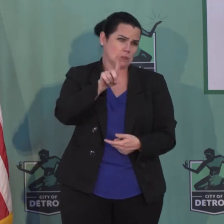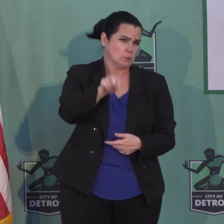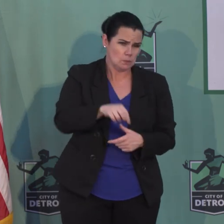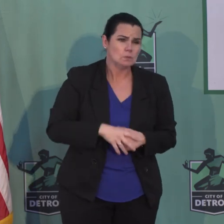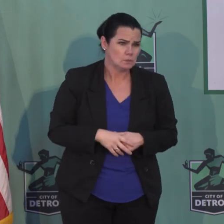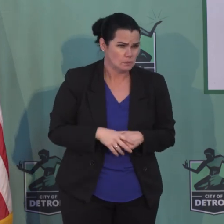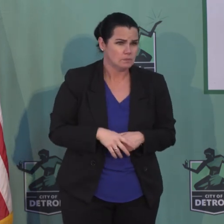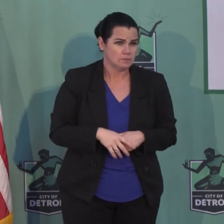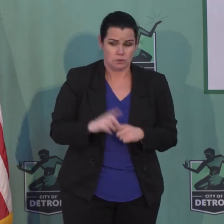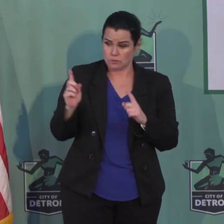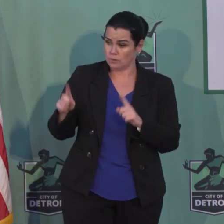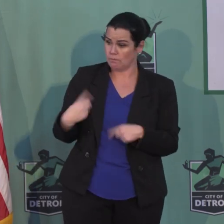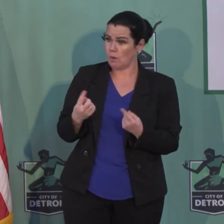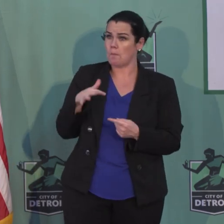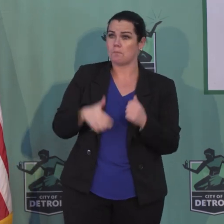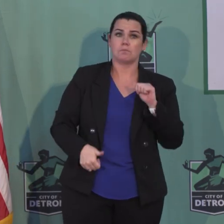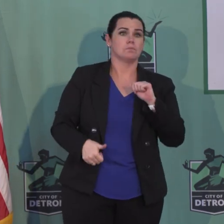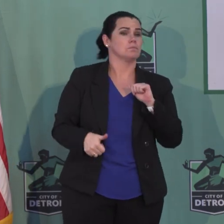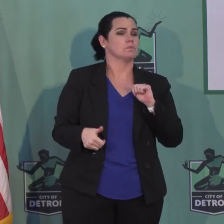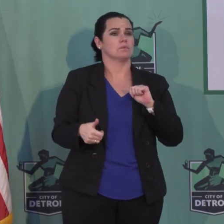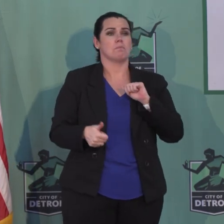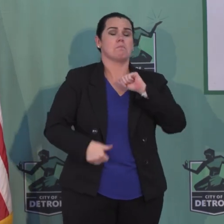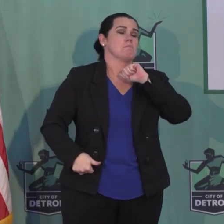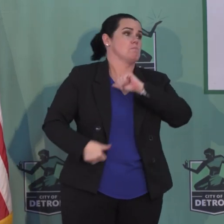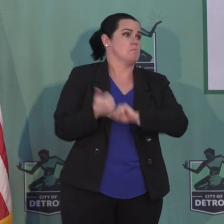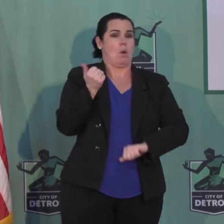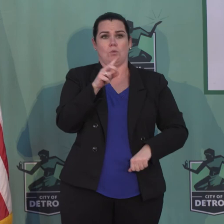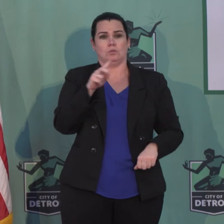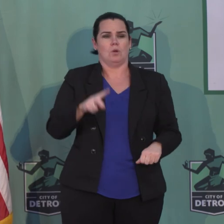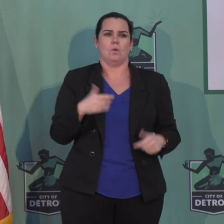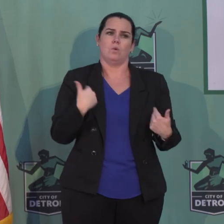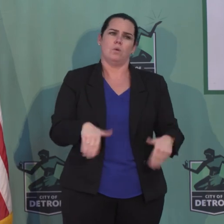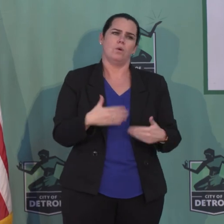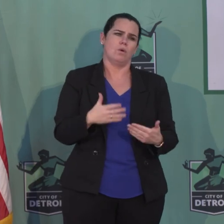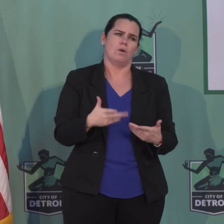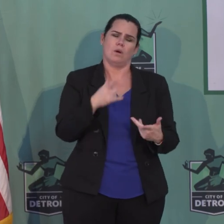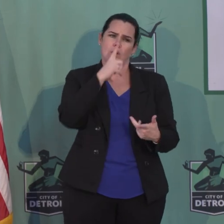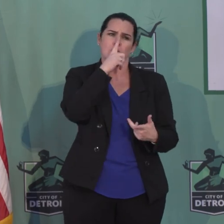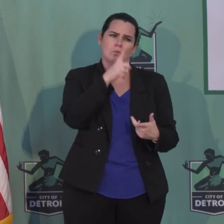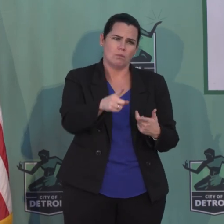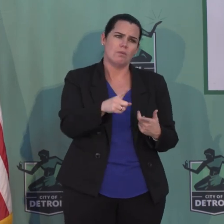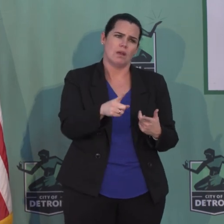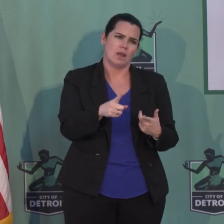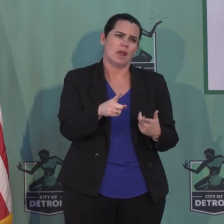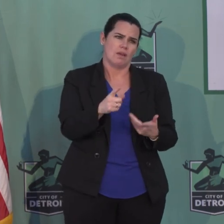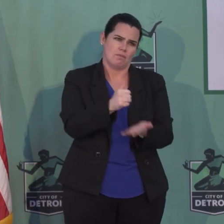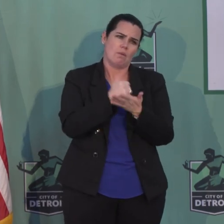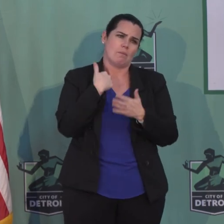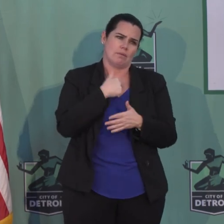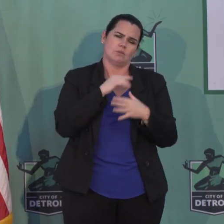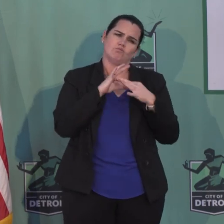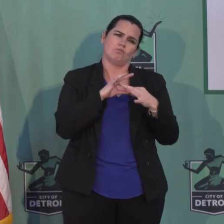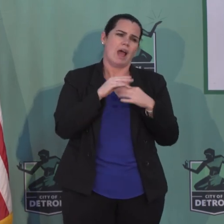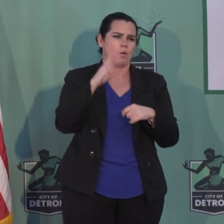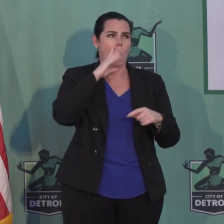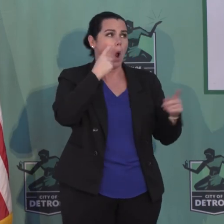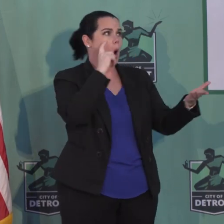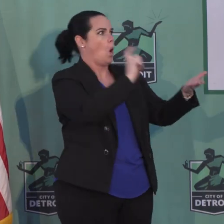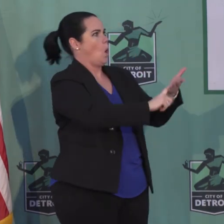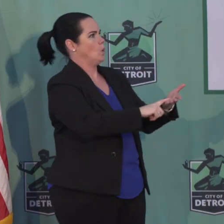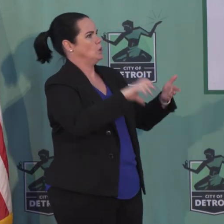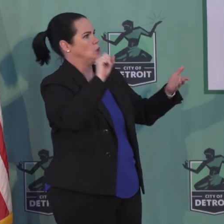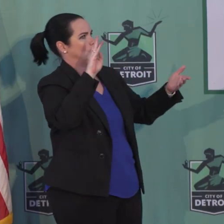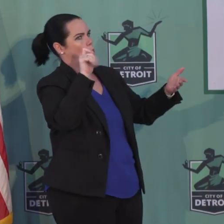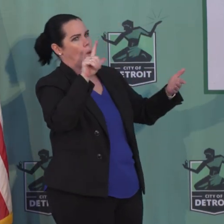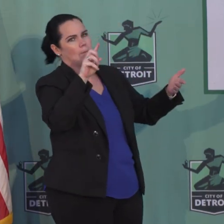far, the people of this city have overwhelmingly been cooperative. And I know you can see a posting of one group on social media. It